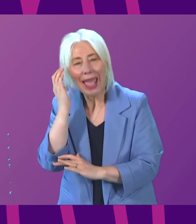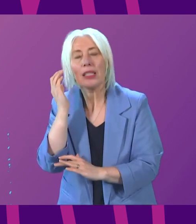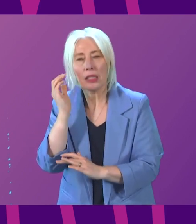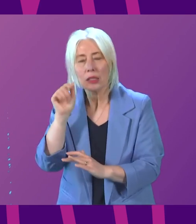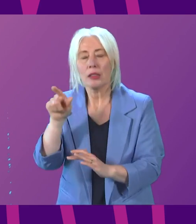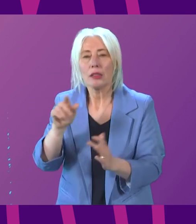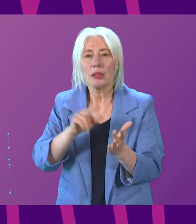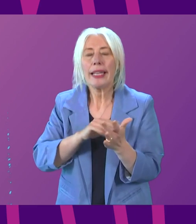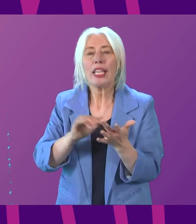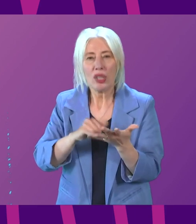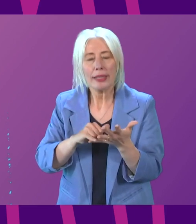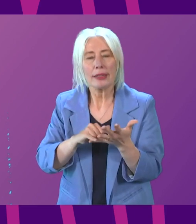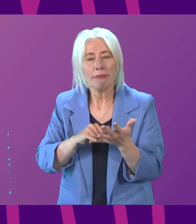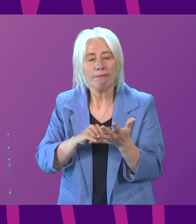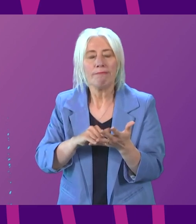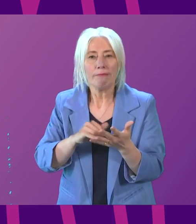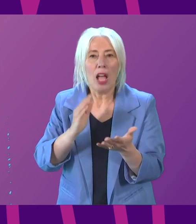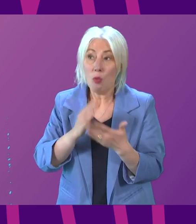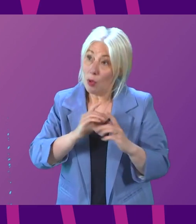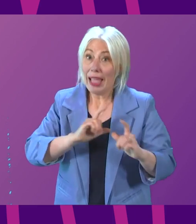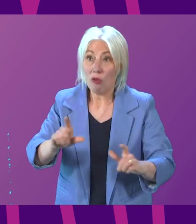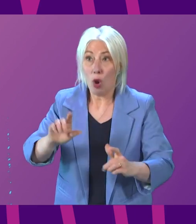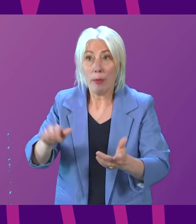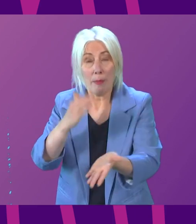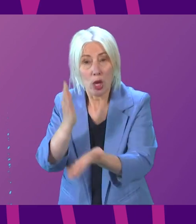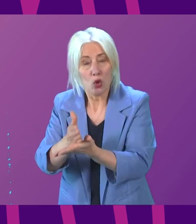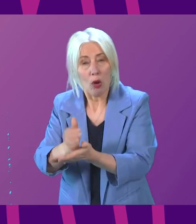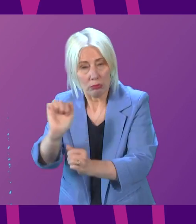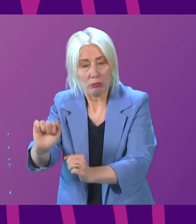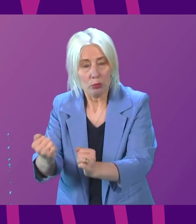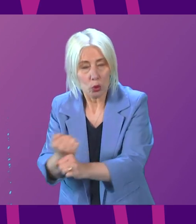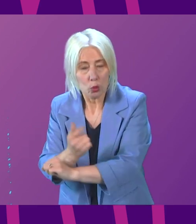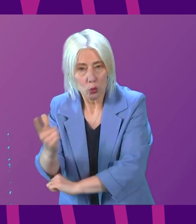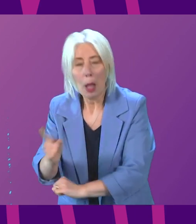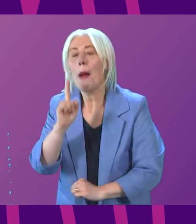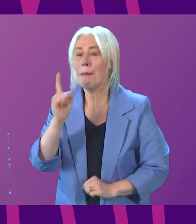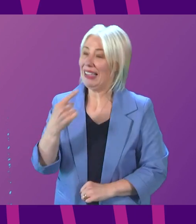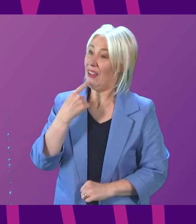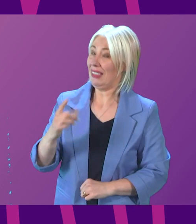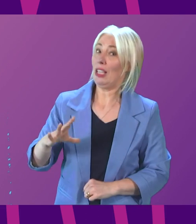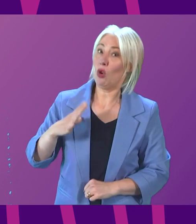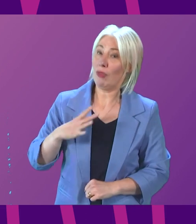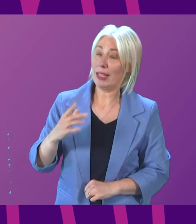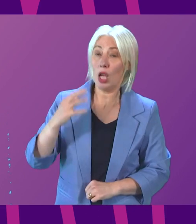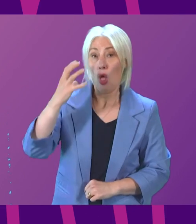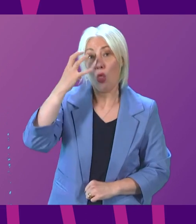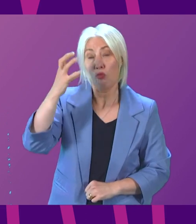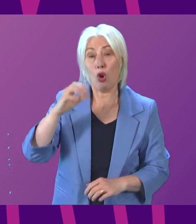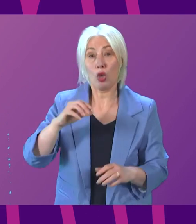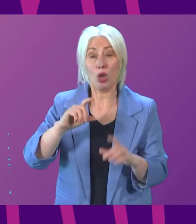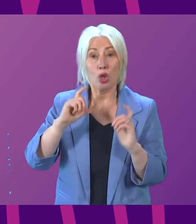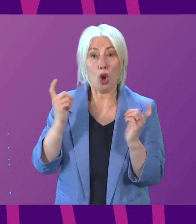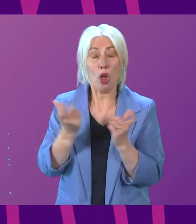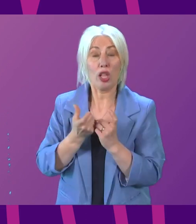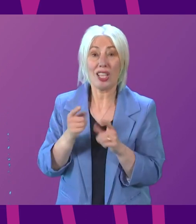our NHS and we will continue to do that. But, of course, as I have already said, the Royal College also